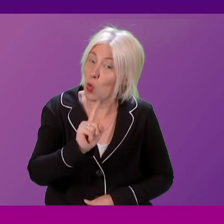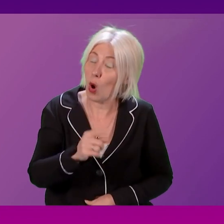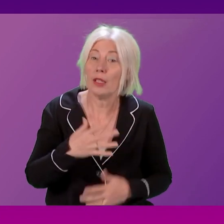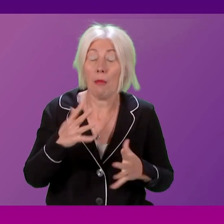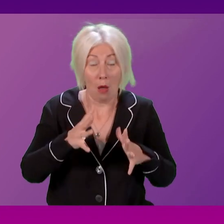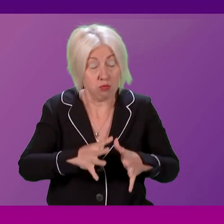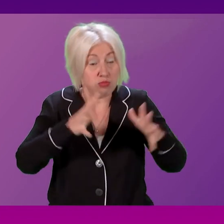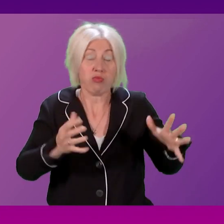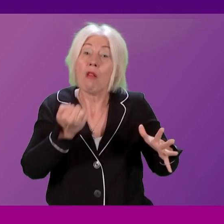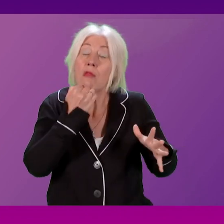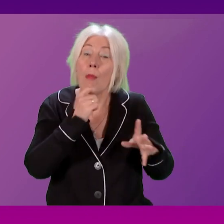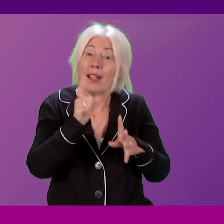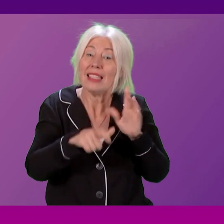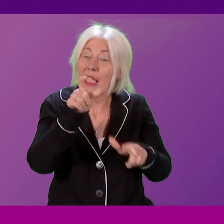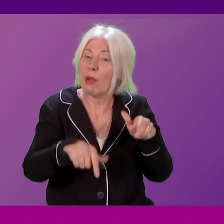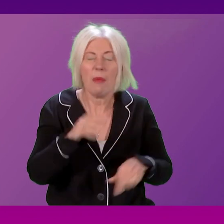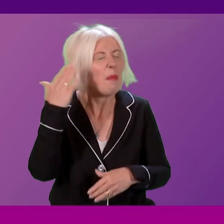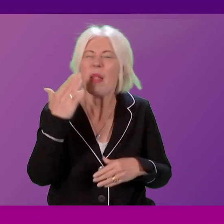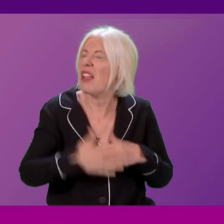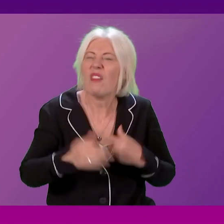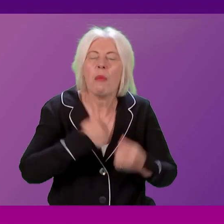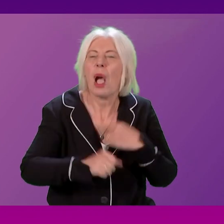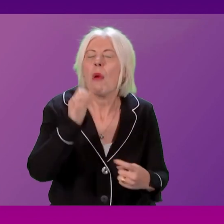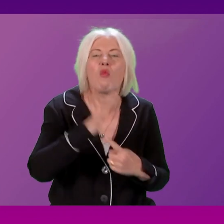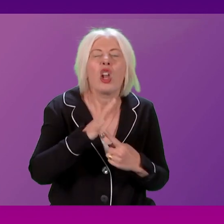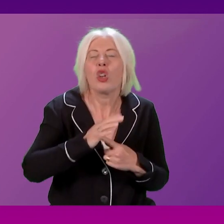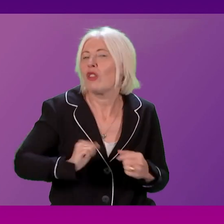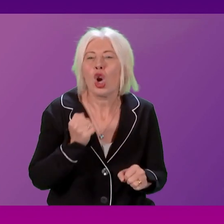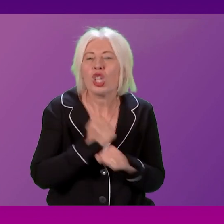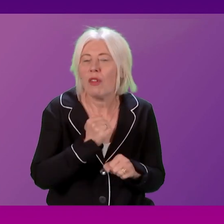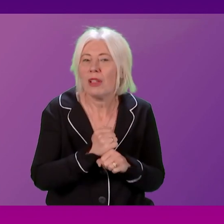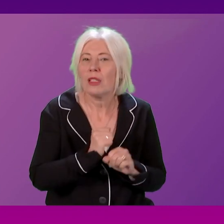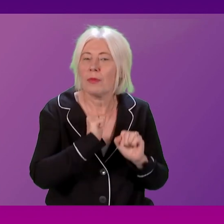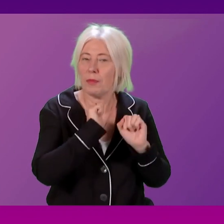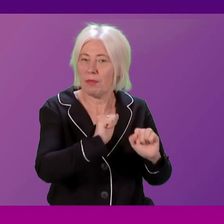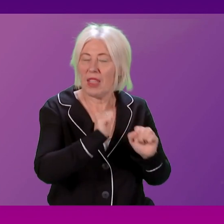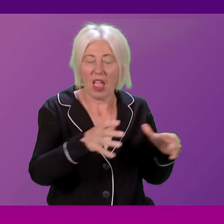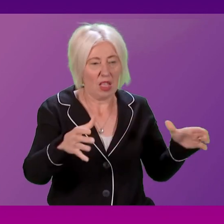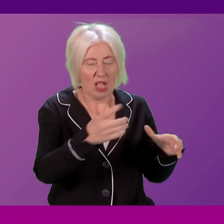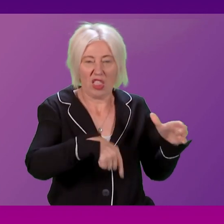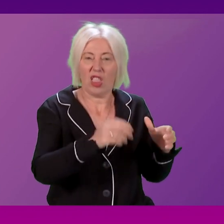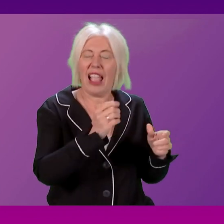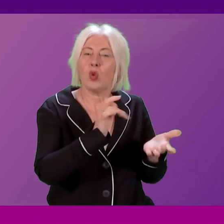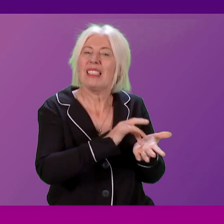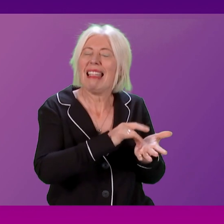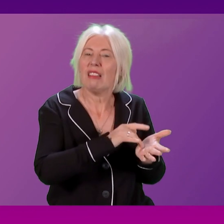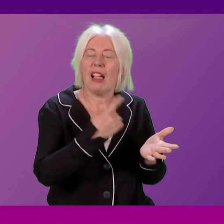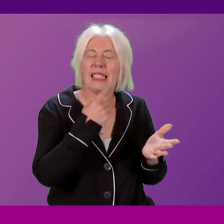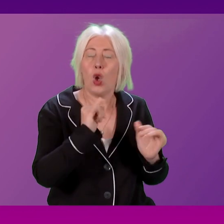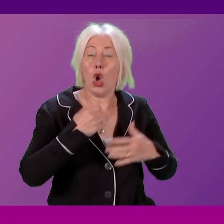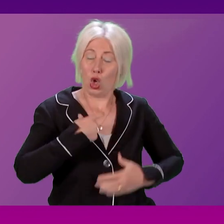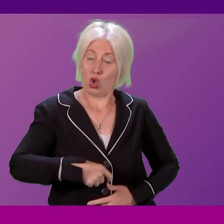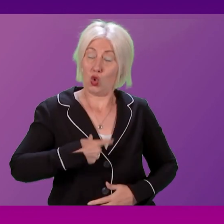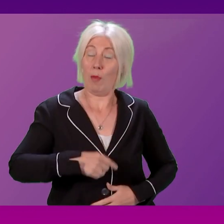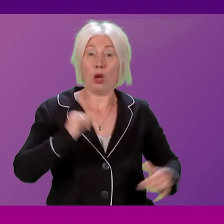our large numbers, disabled people have never been a priority for the Scottish Government. The Glasgow Centre for Population Health has described the situation as a human catastrophe,